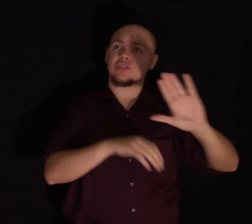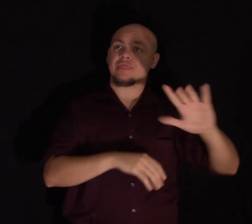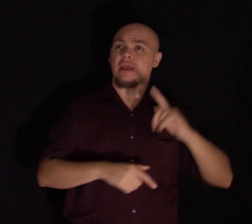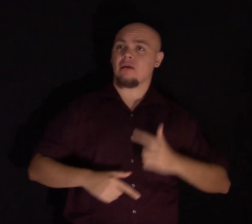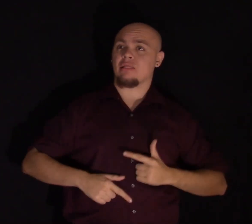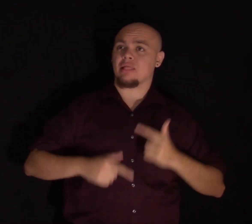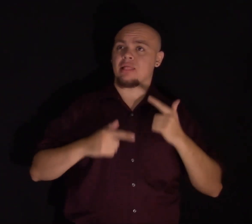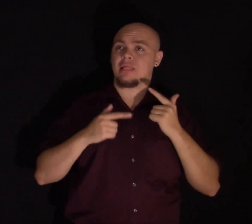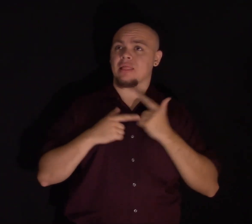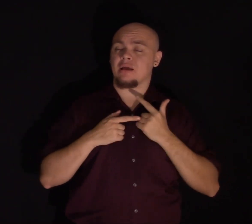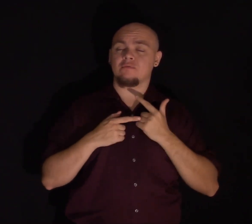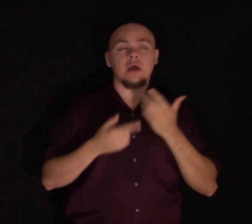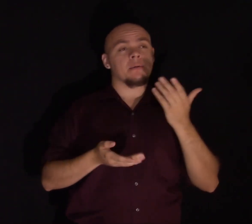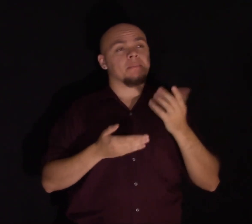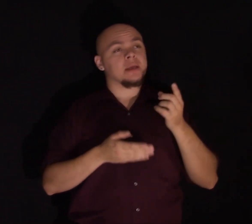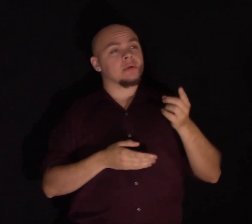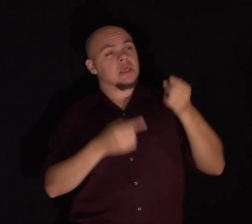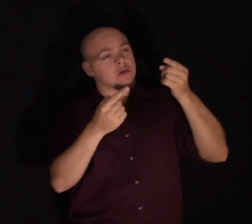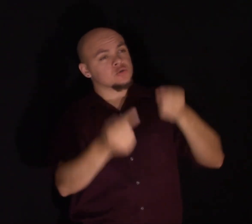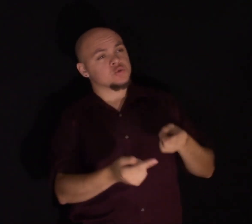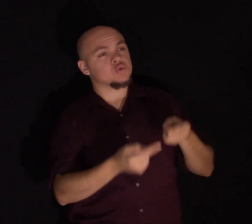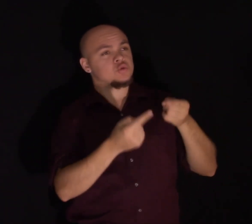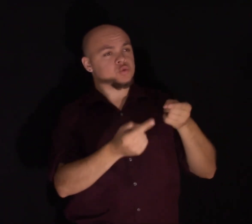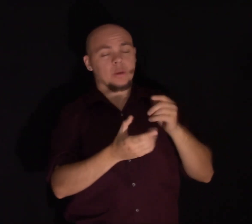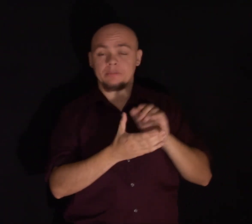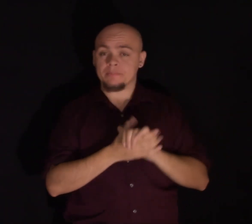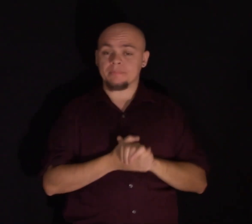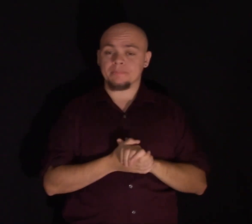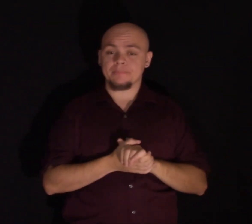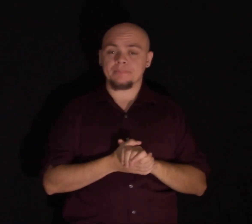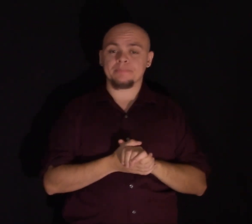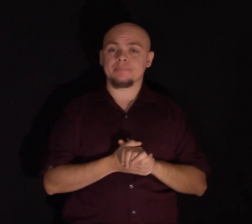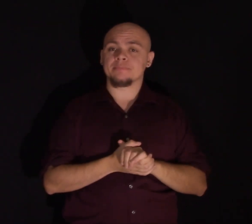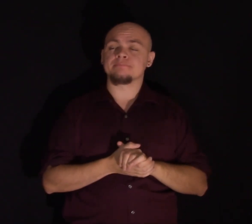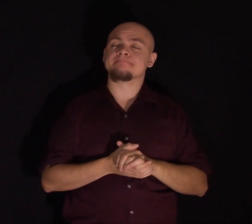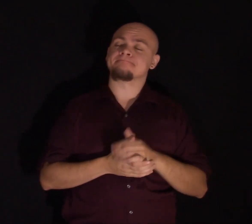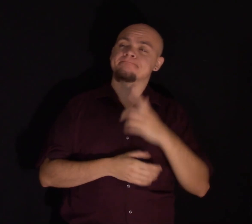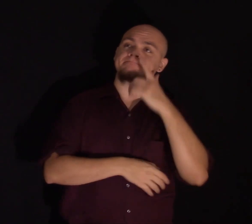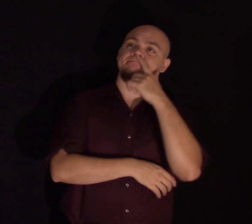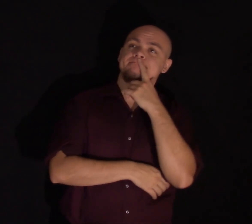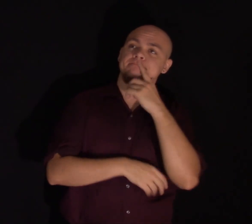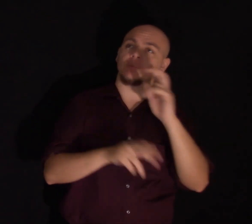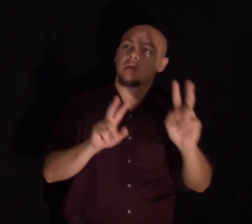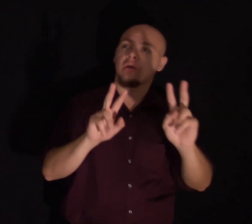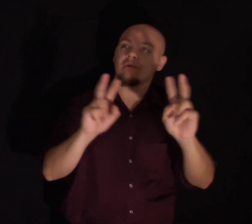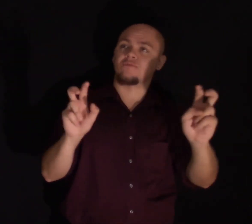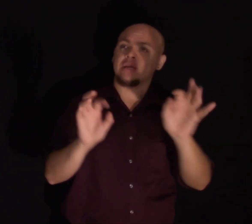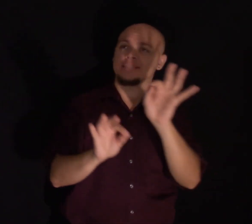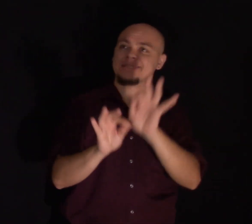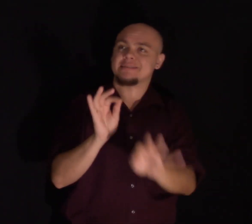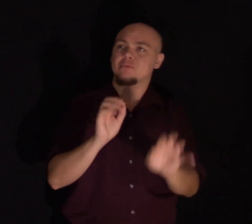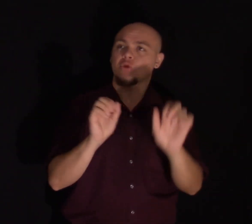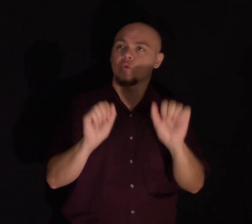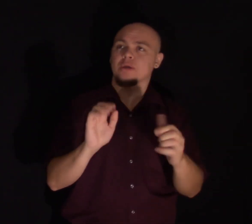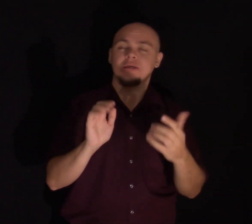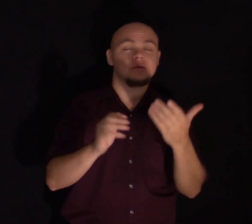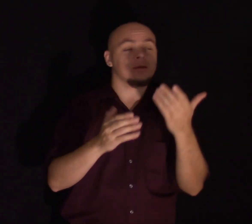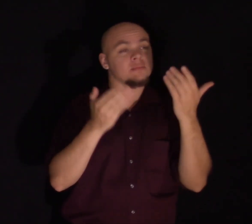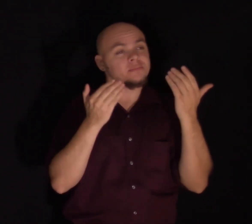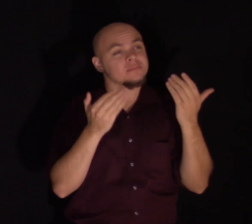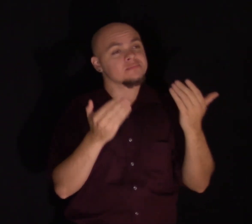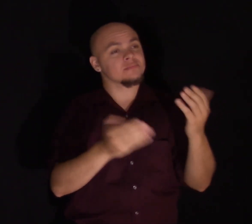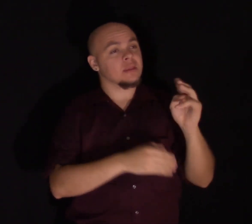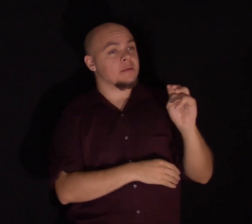may have been having some difficulty. And you can say a simple phrase in your mind. May you be happy.